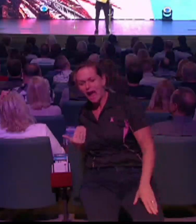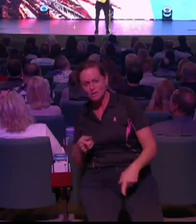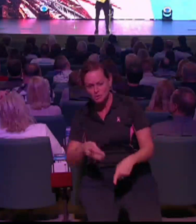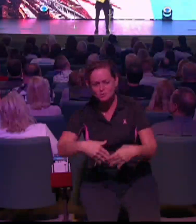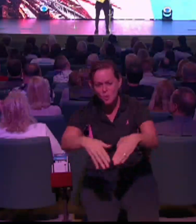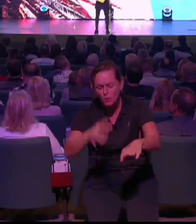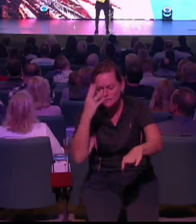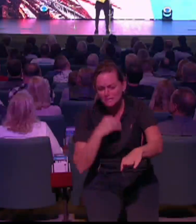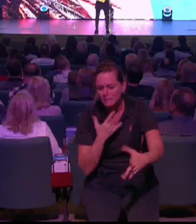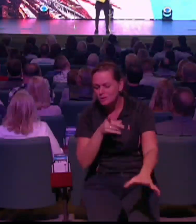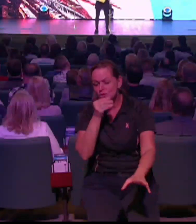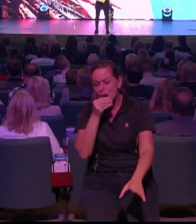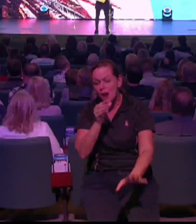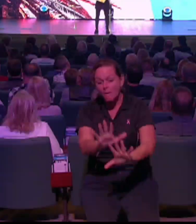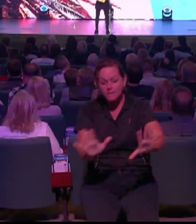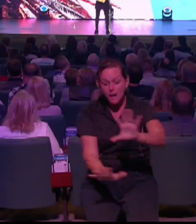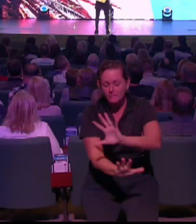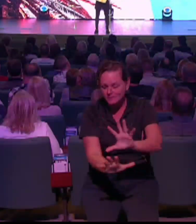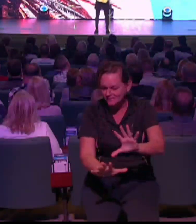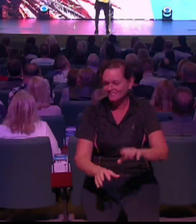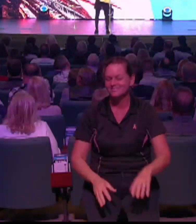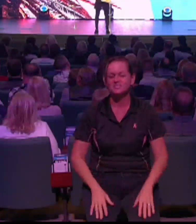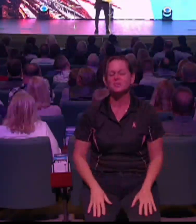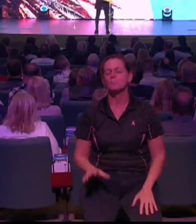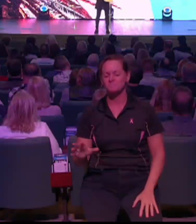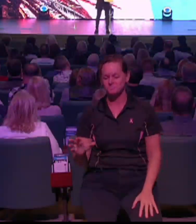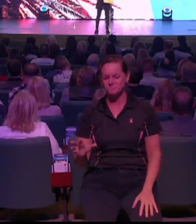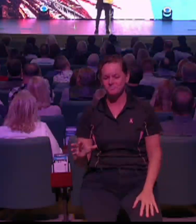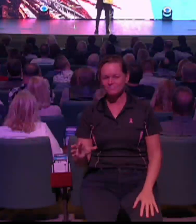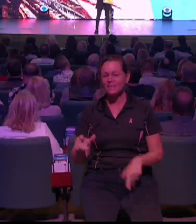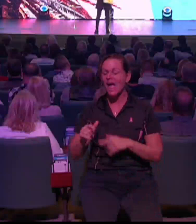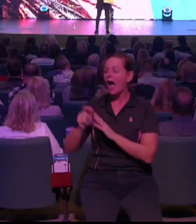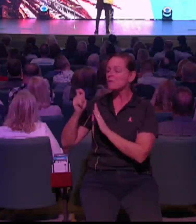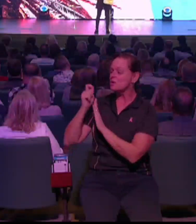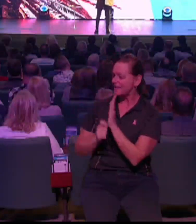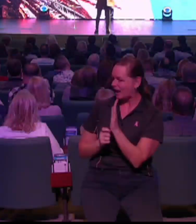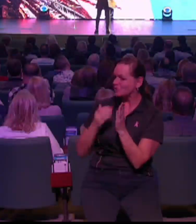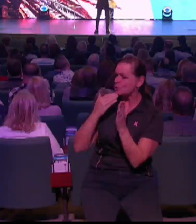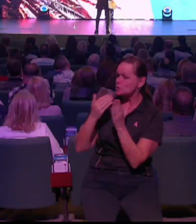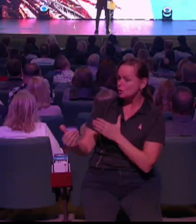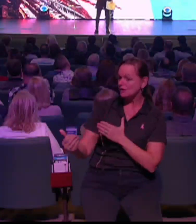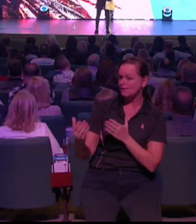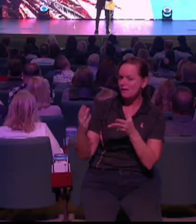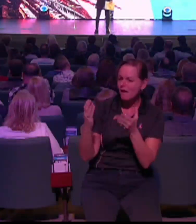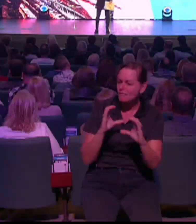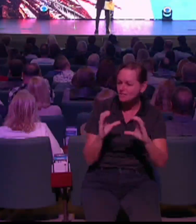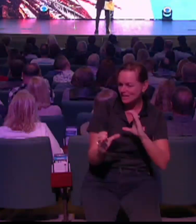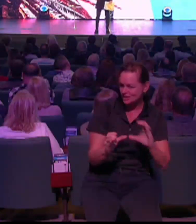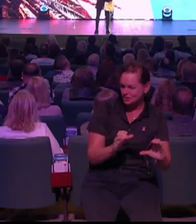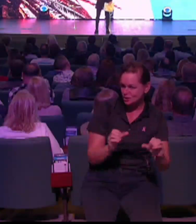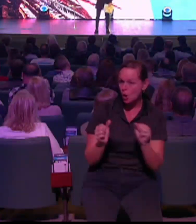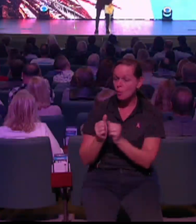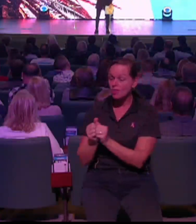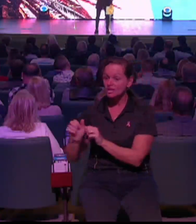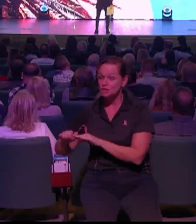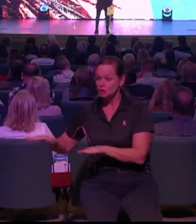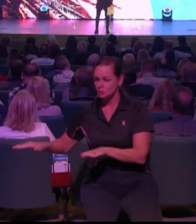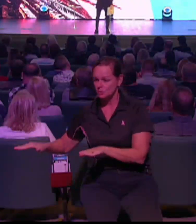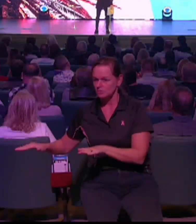conversations for parents to have with their children. So, when the children are afraid of something, they